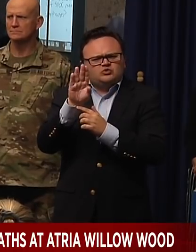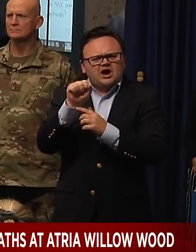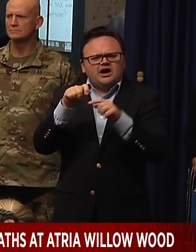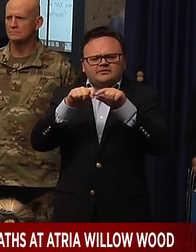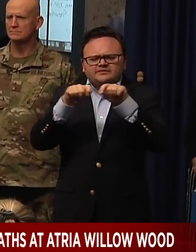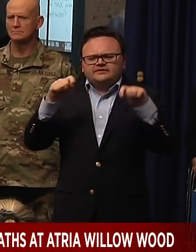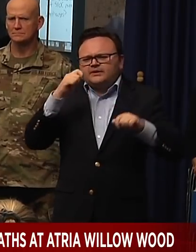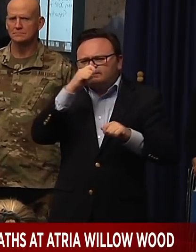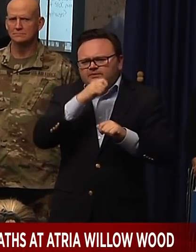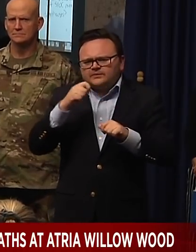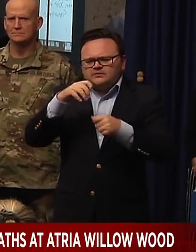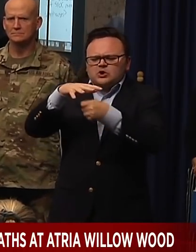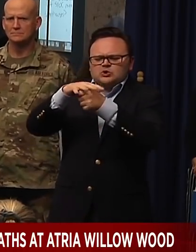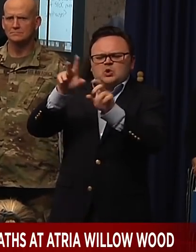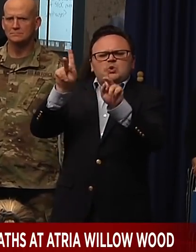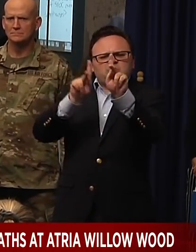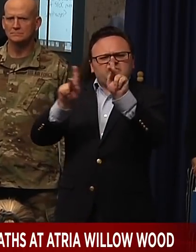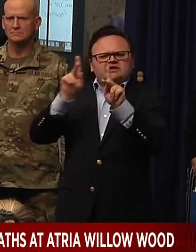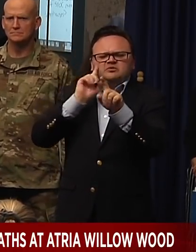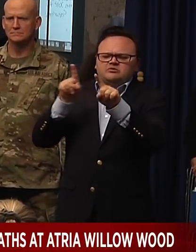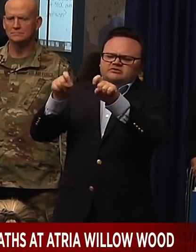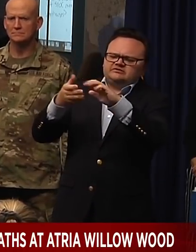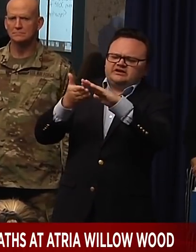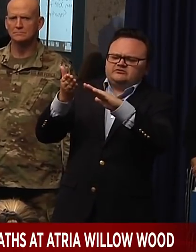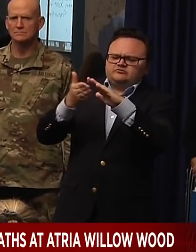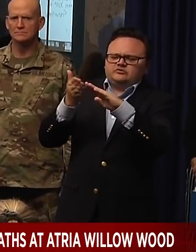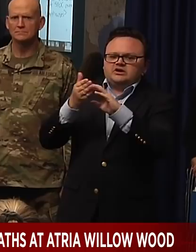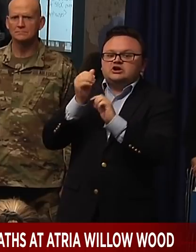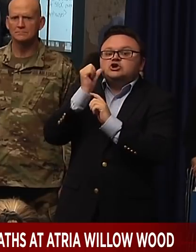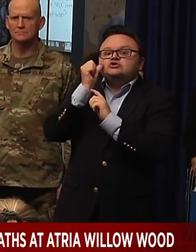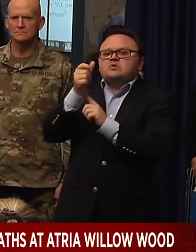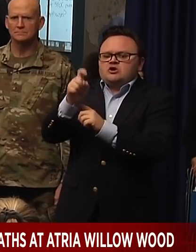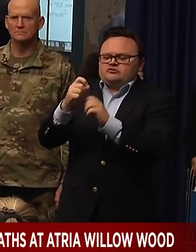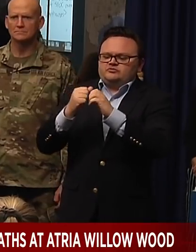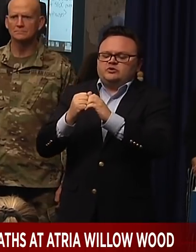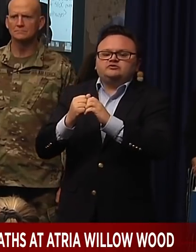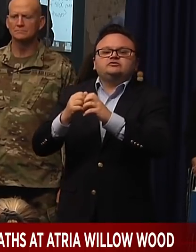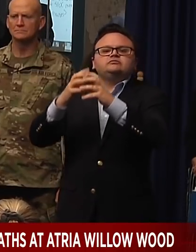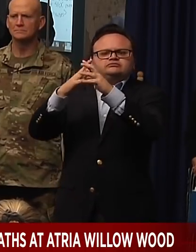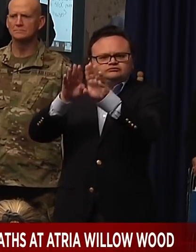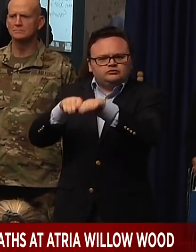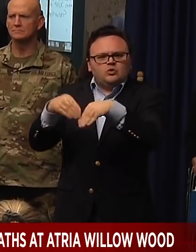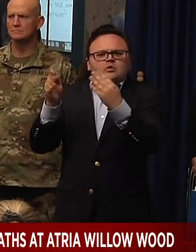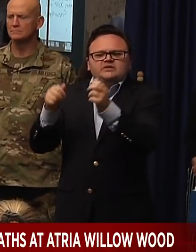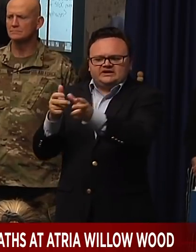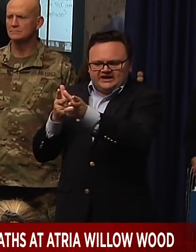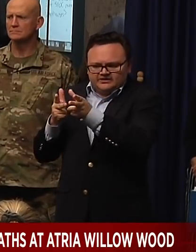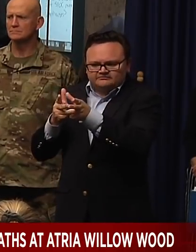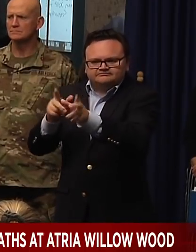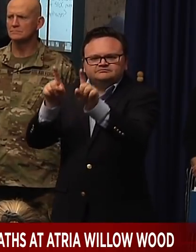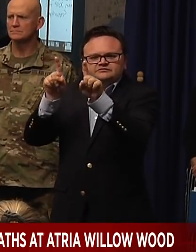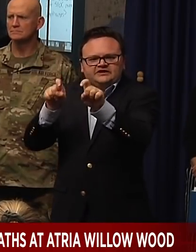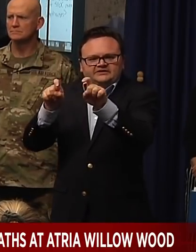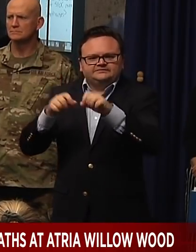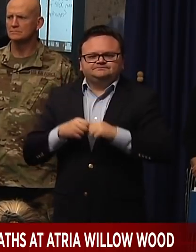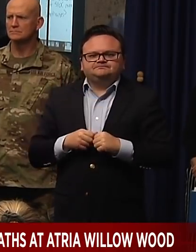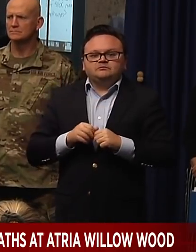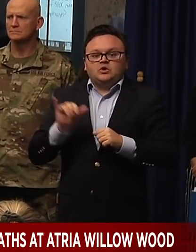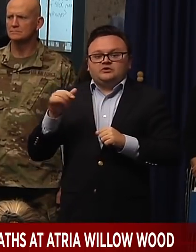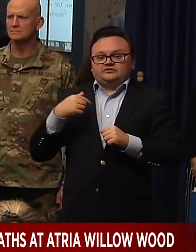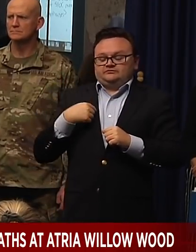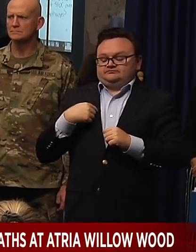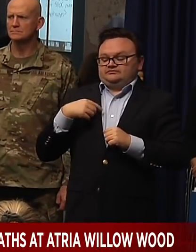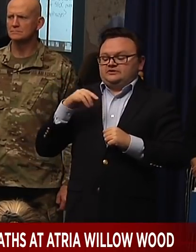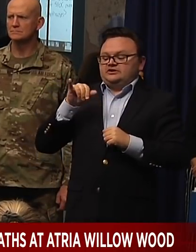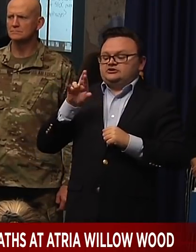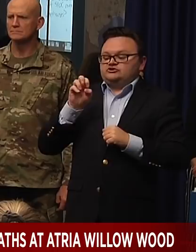run by local folks in Jacksonville. And that is supposed to open tomorrow. And then Jared and I have helped with Baptists